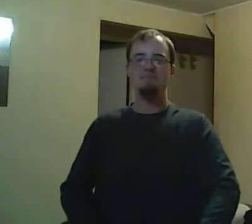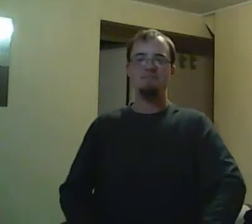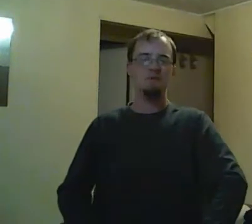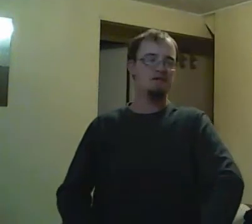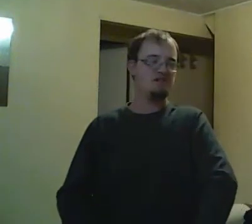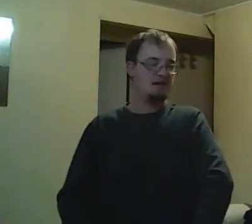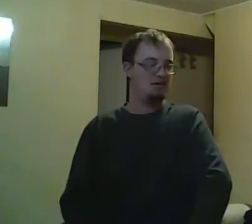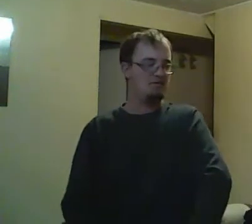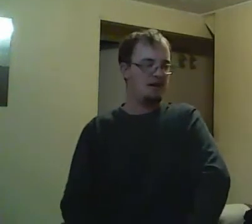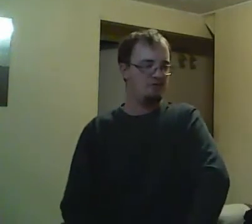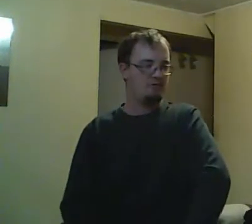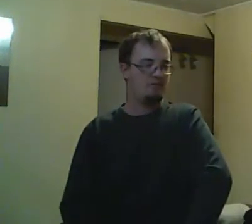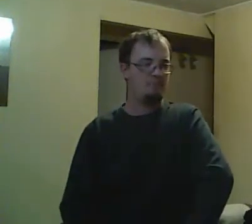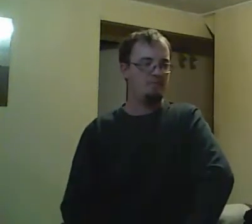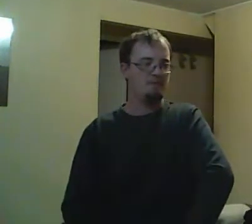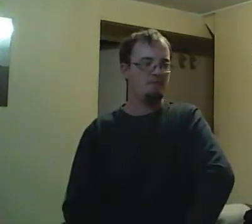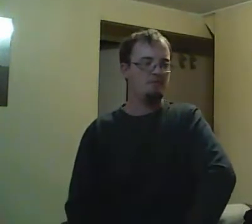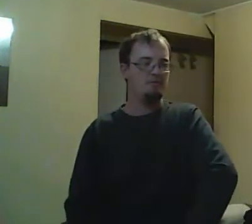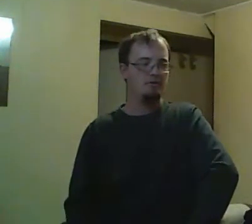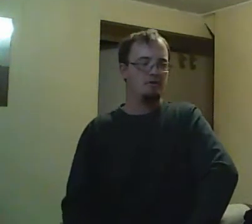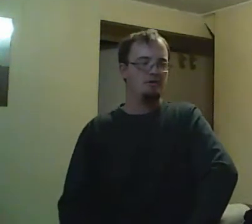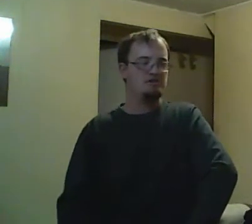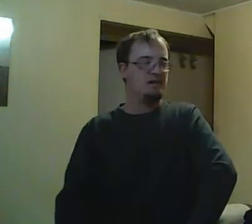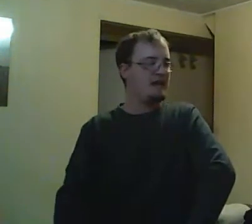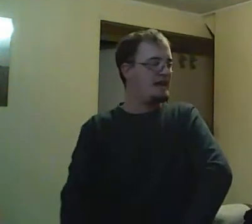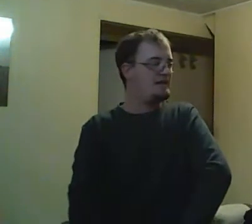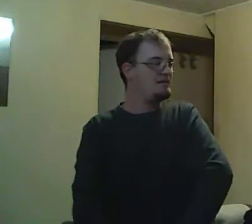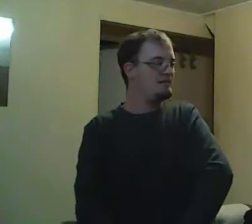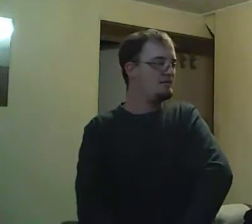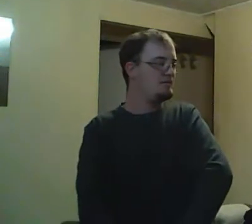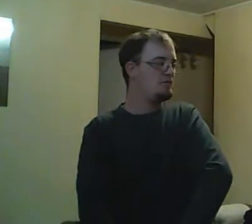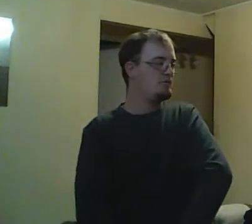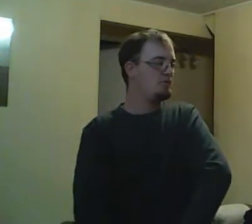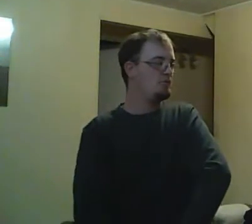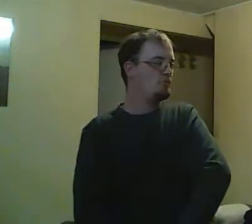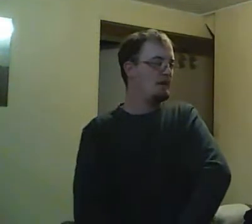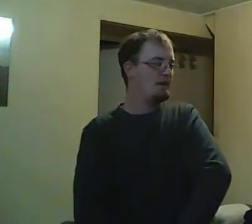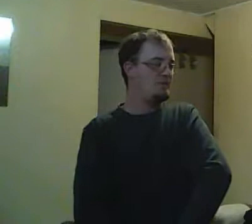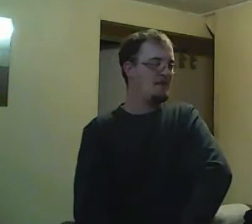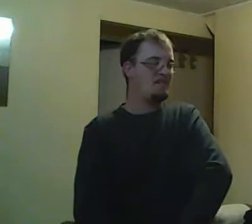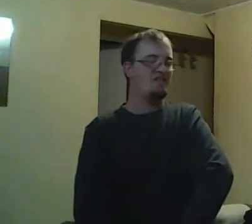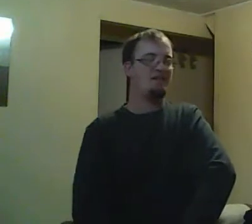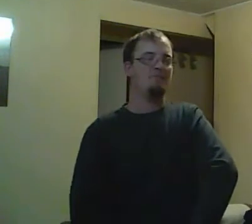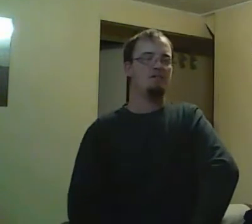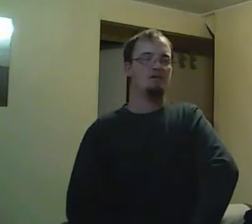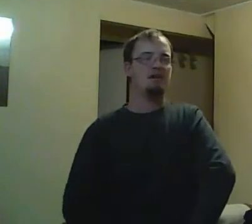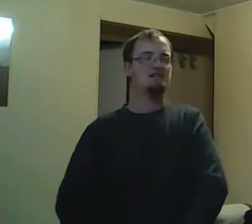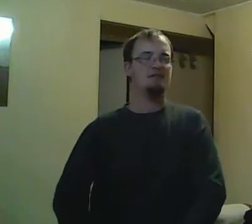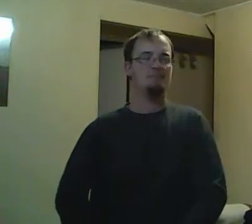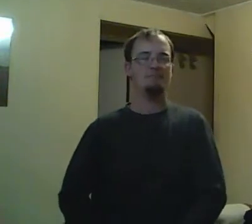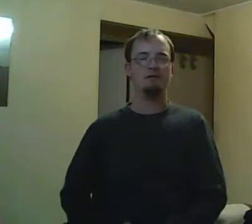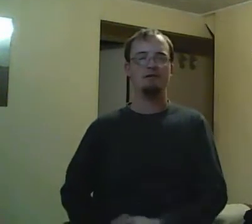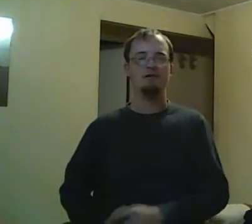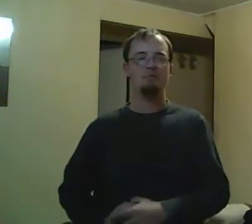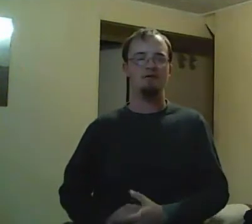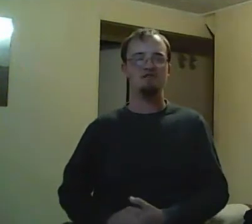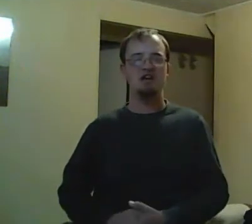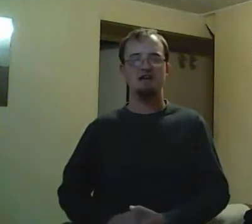Wrong-o. Simpson will probably blab and I'm going to get in trouble. And Rick says, wait a minute, I have another plan. He goes to Radich.